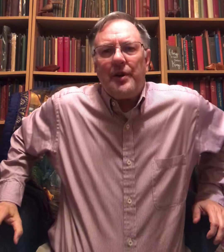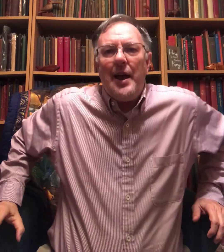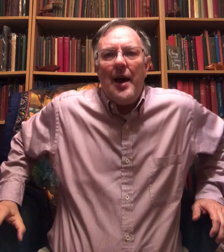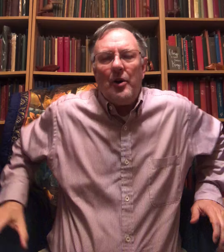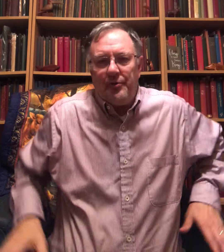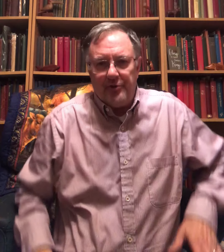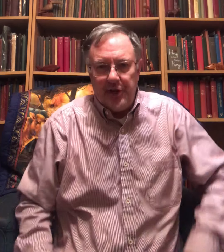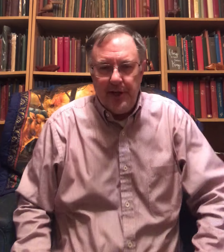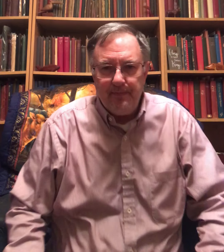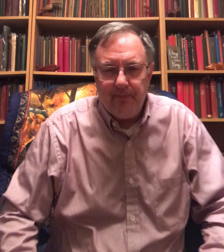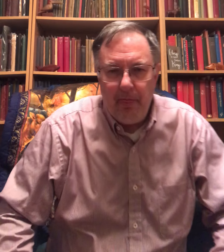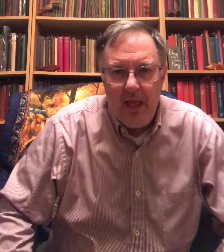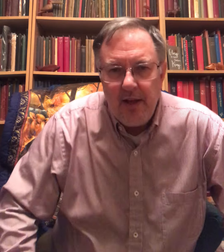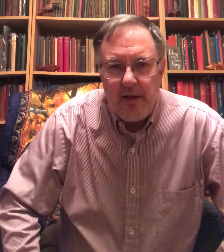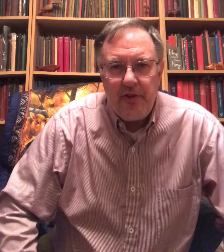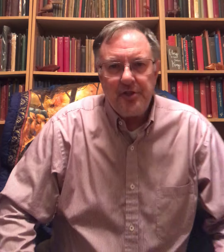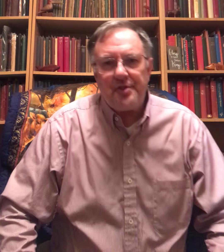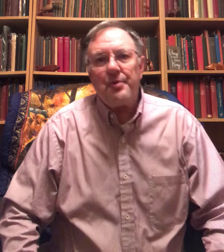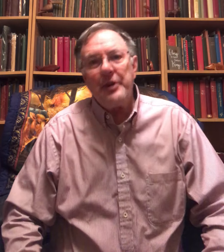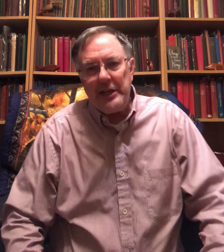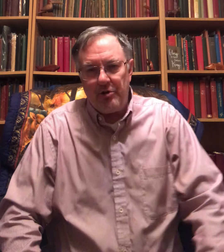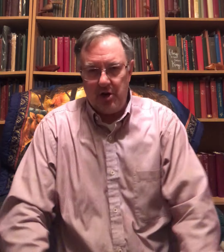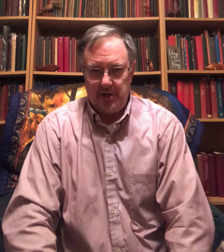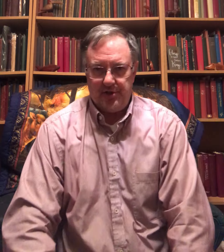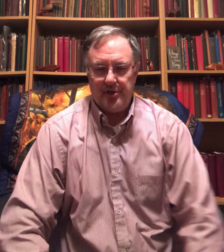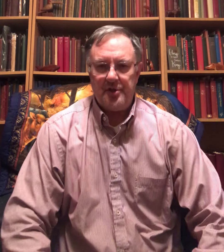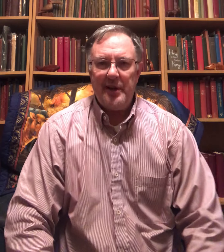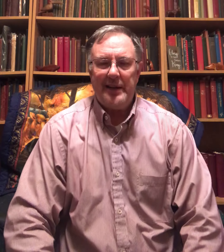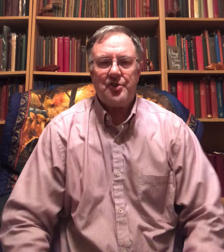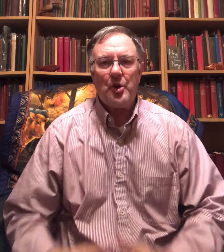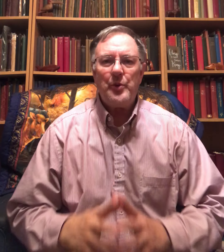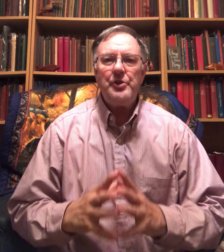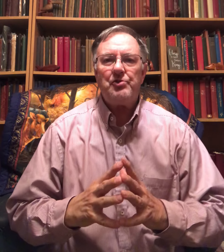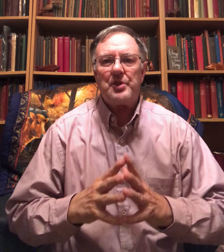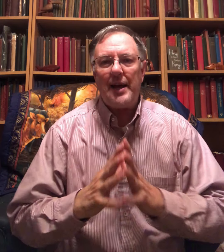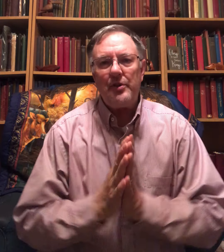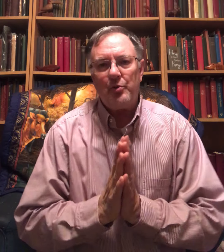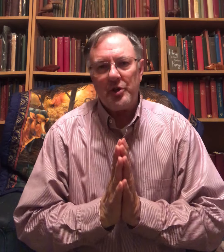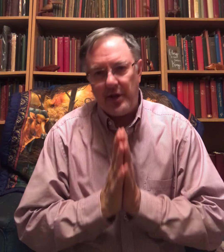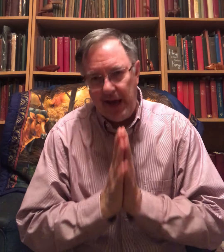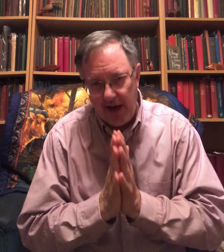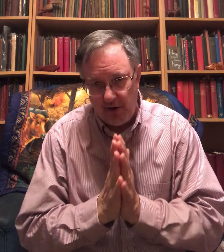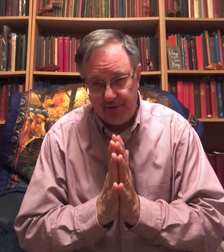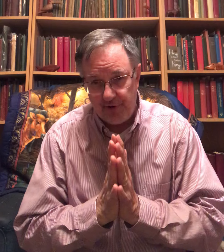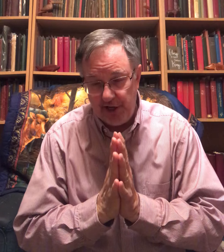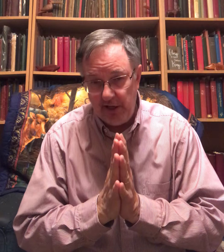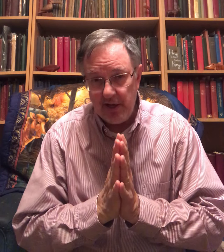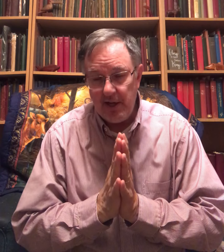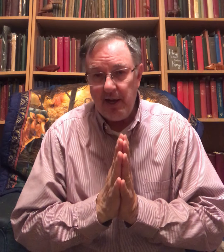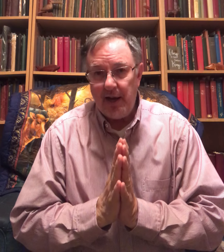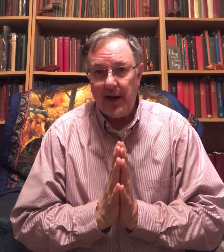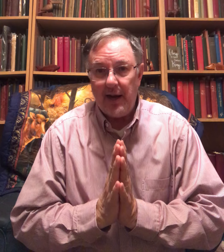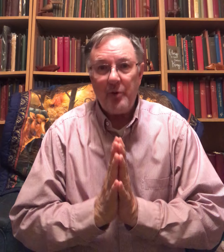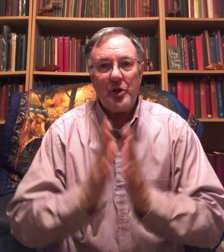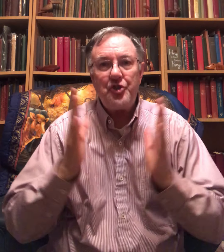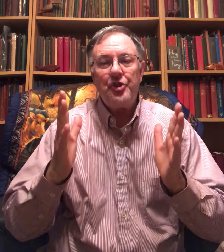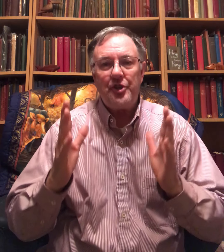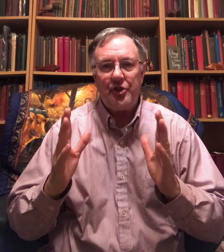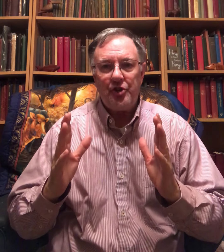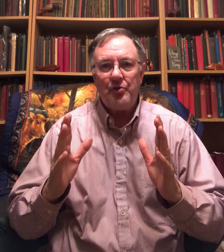Calvary, there's three crosses. And so when you sign the word Calvary, I want you to do